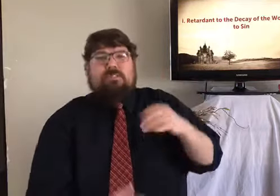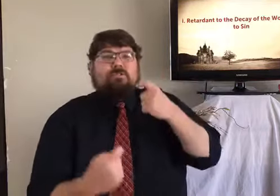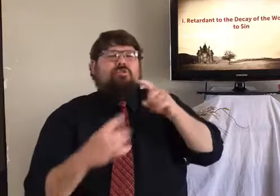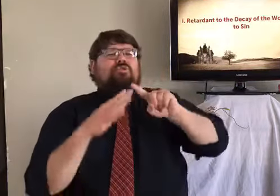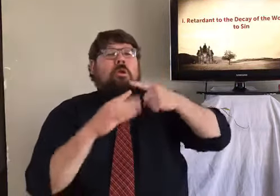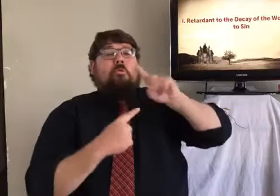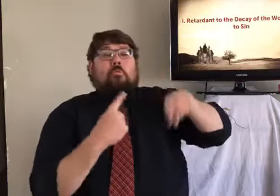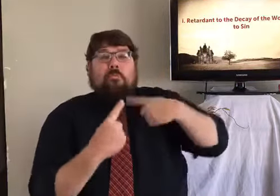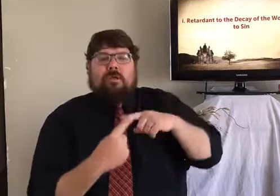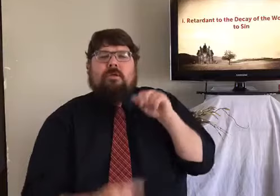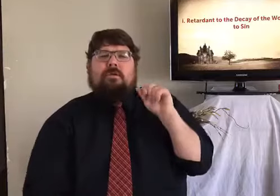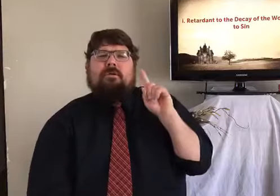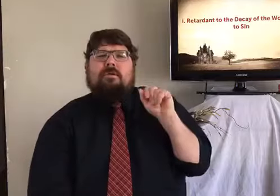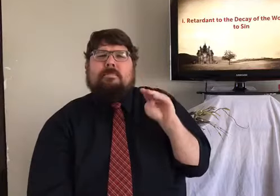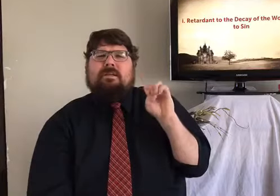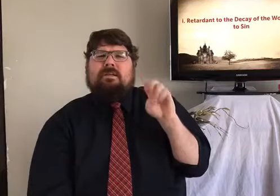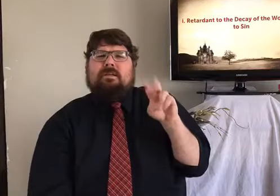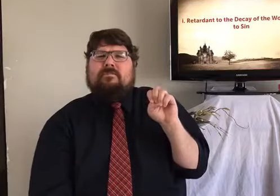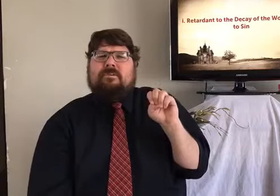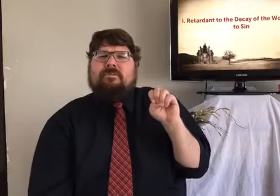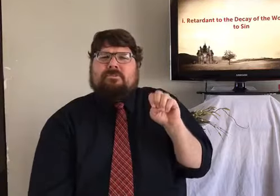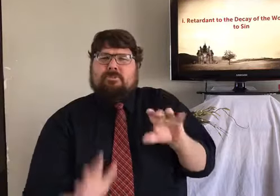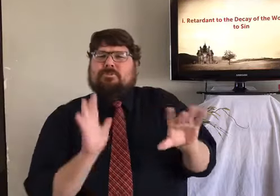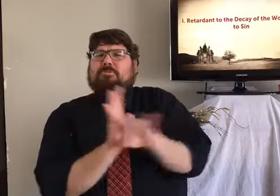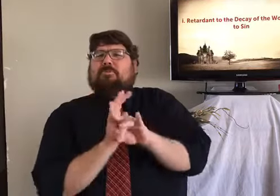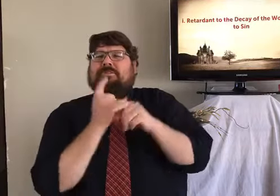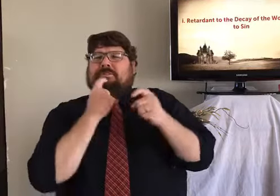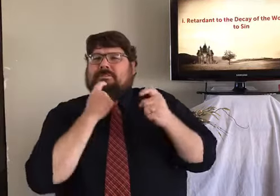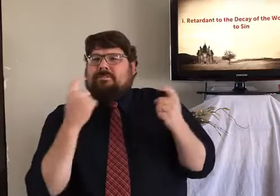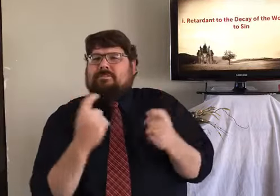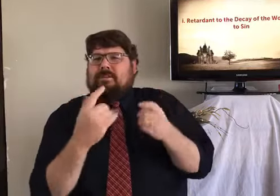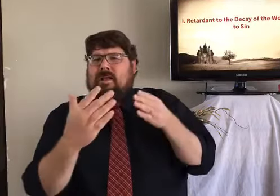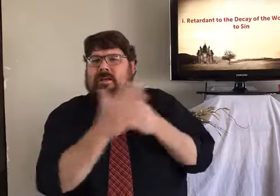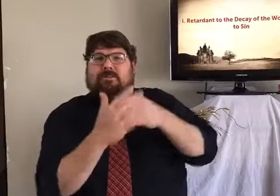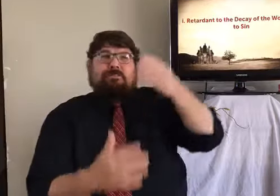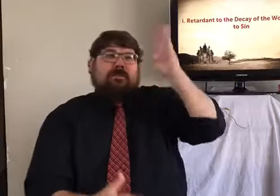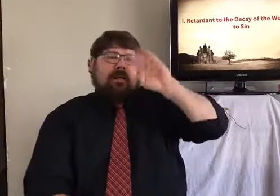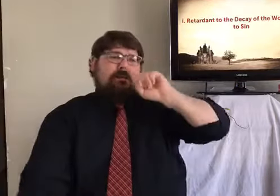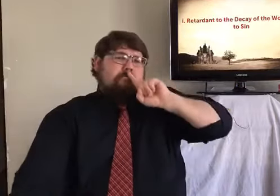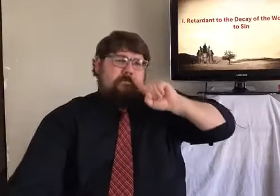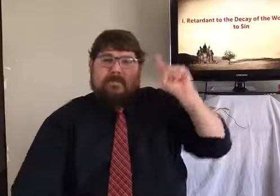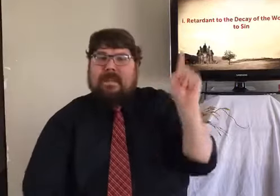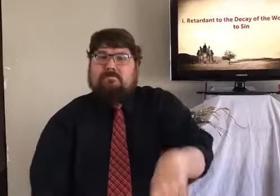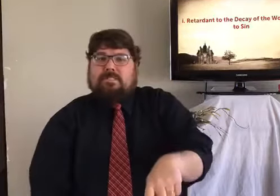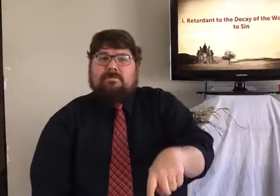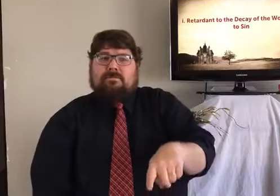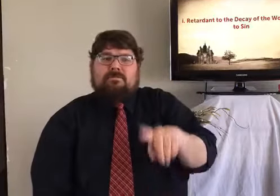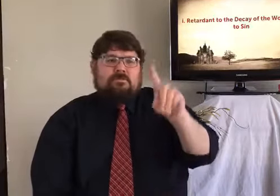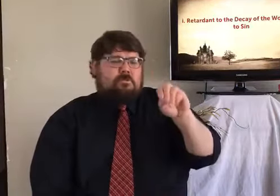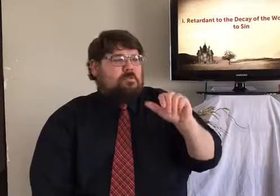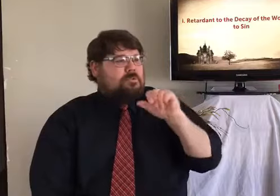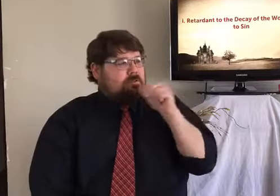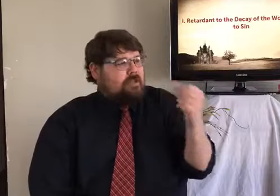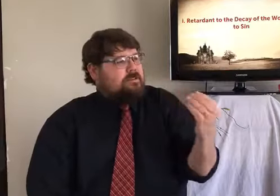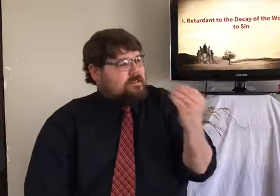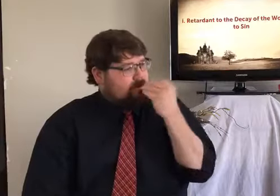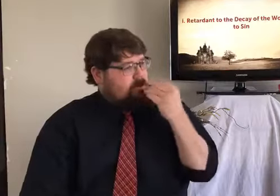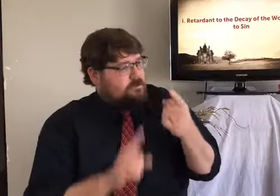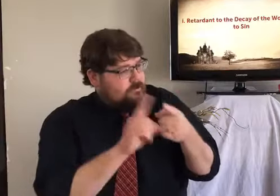It's full of corruption. And that started with Adam and Eve. When they sinned against God, when they